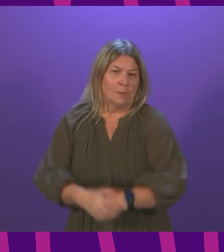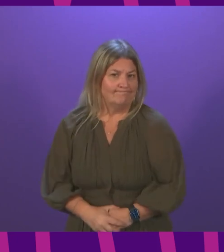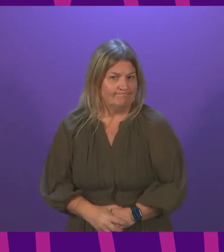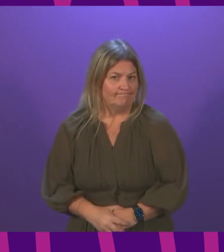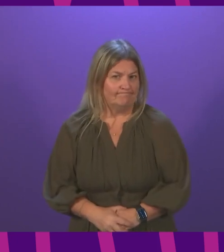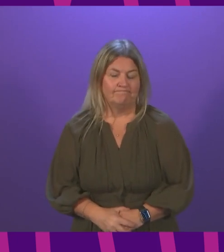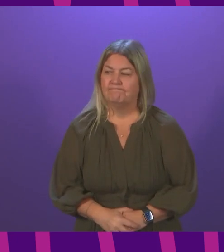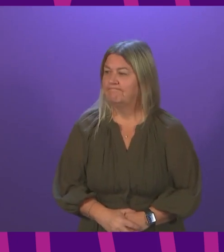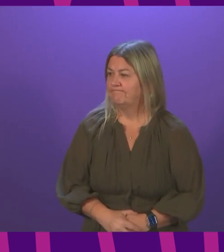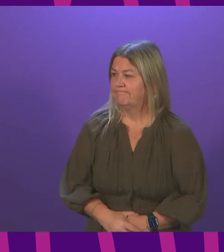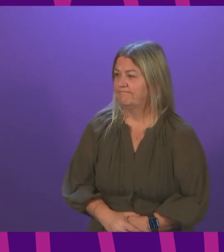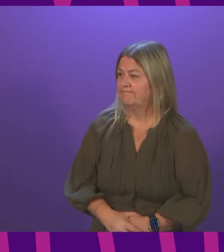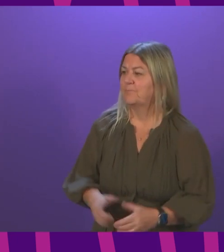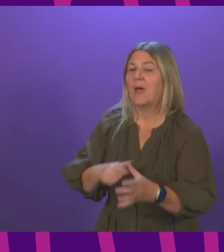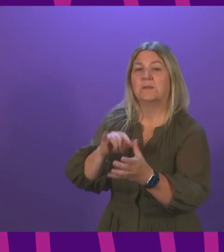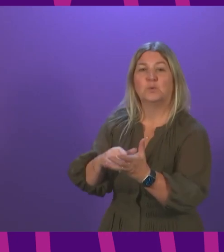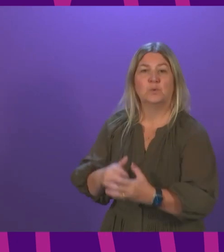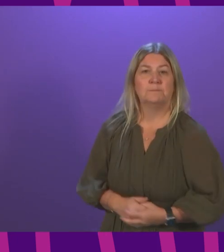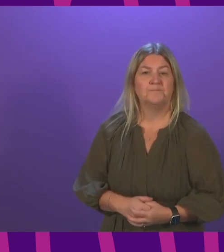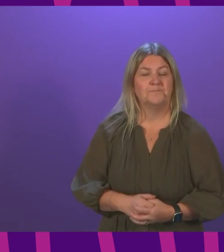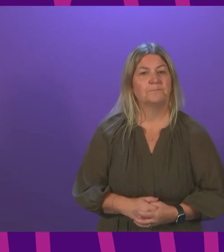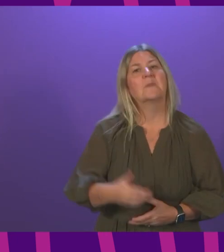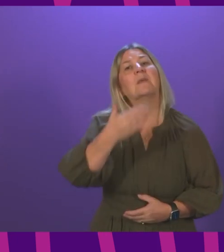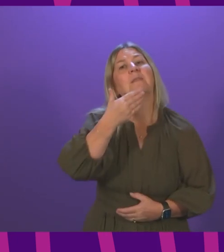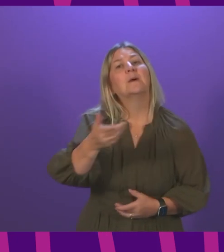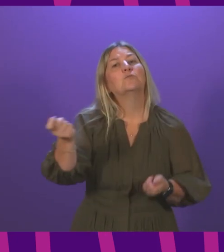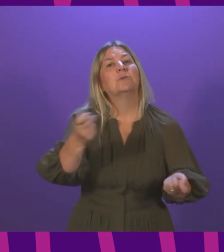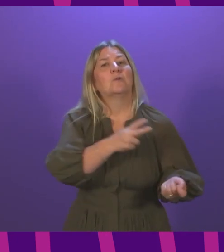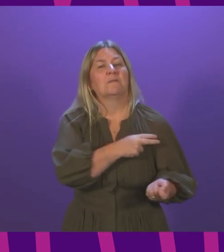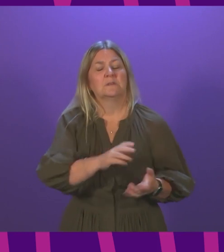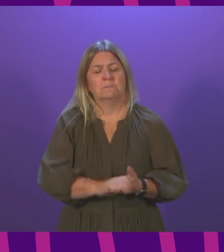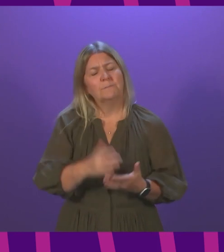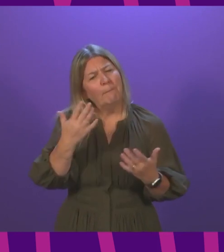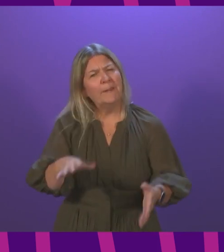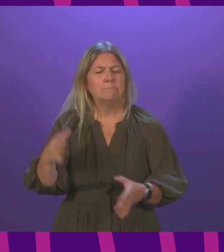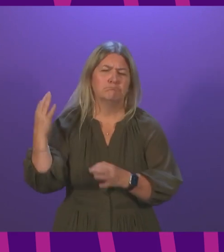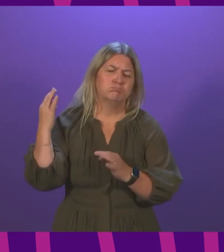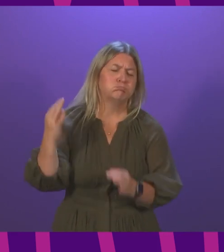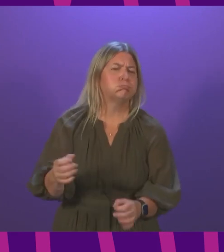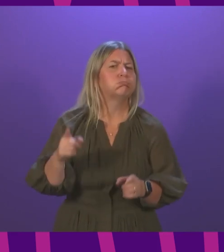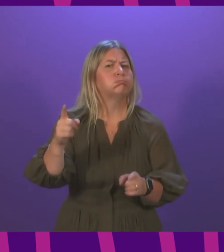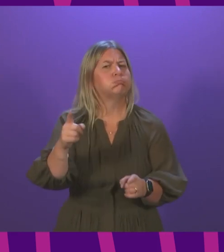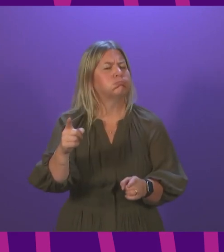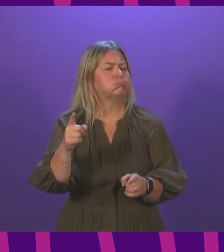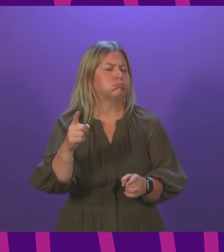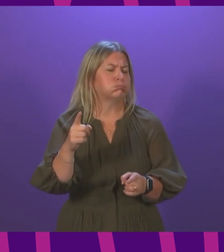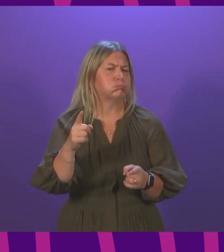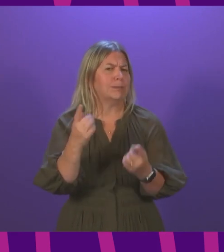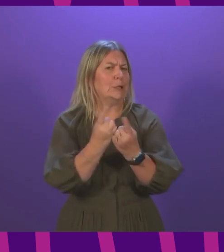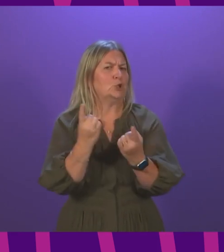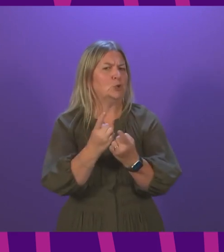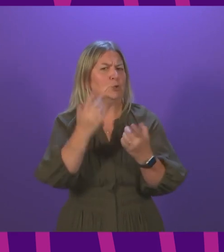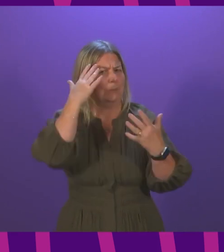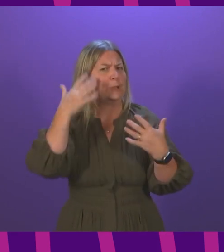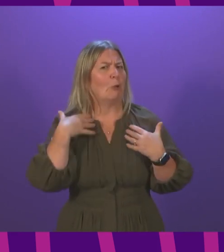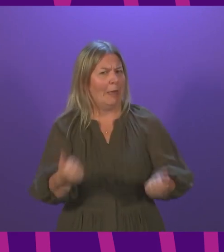Stewart. Thank you, Presiding Officer. There have been long-standing issues with mental health treatment in my region. It is therefore